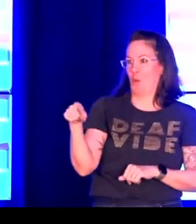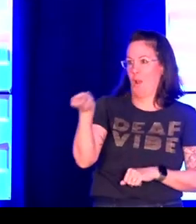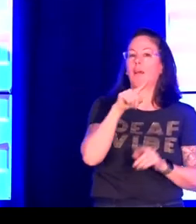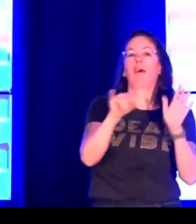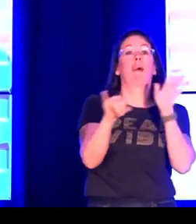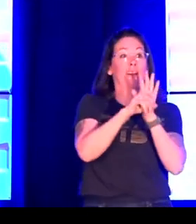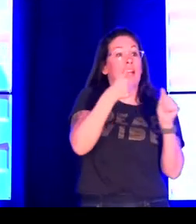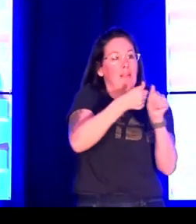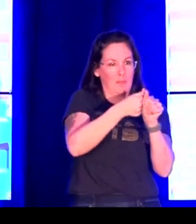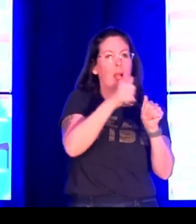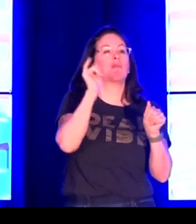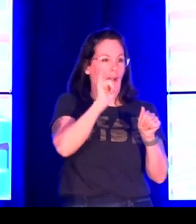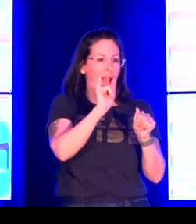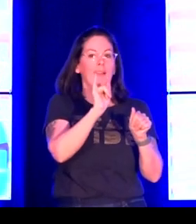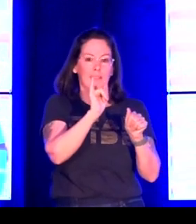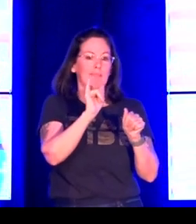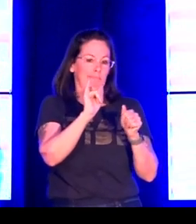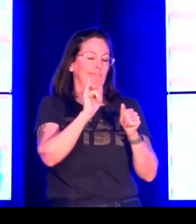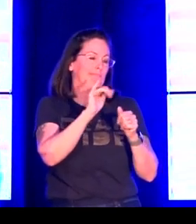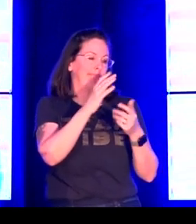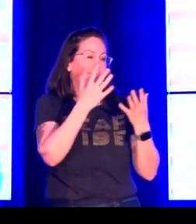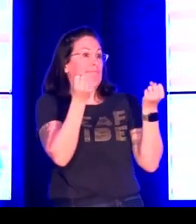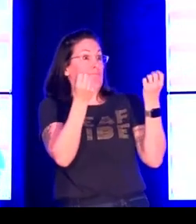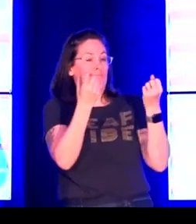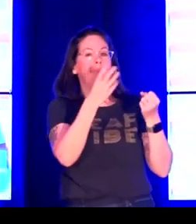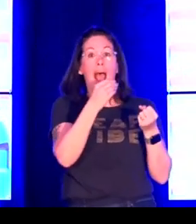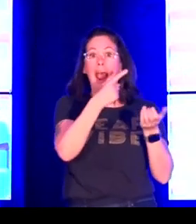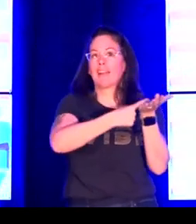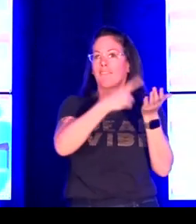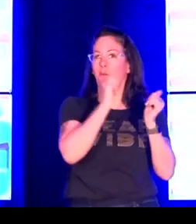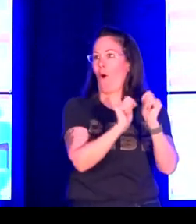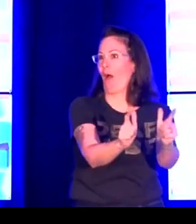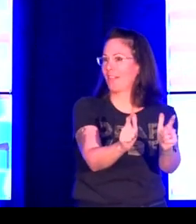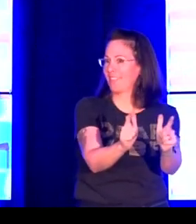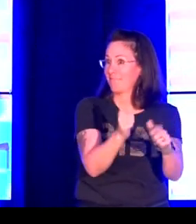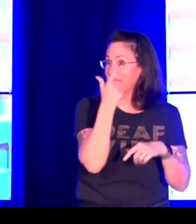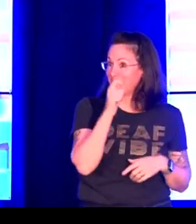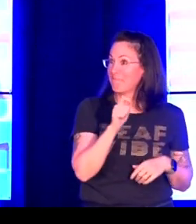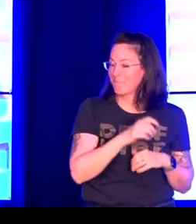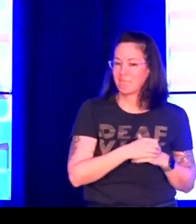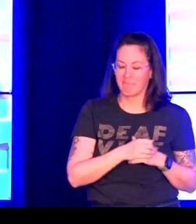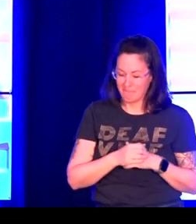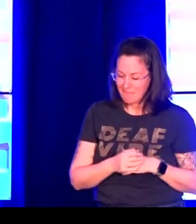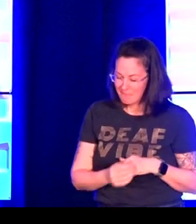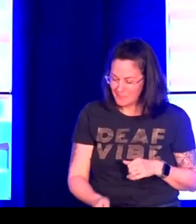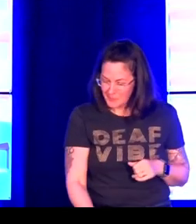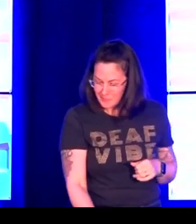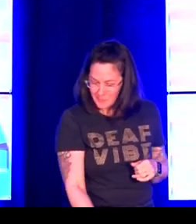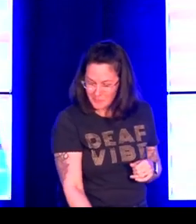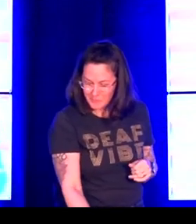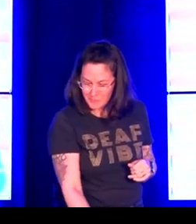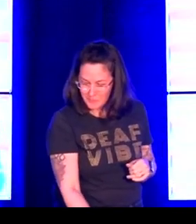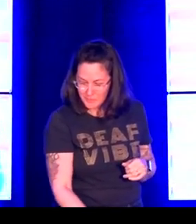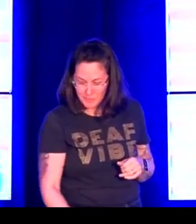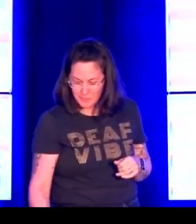And the 4%, which is actually one article, did discuss their